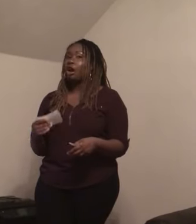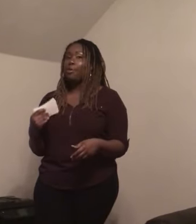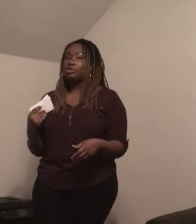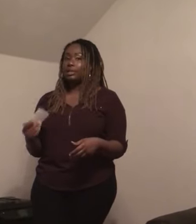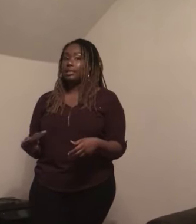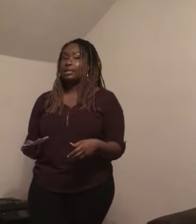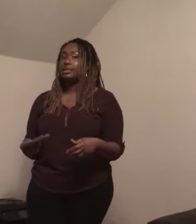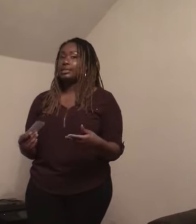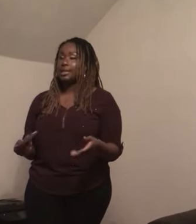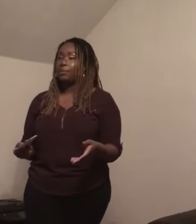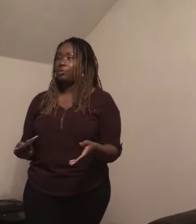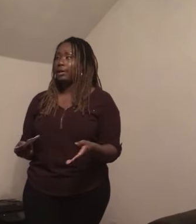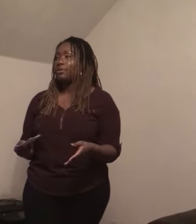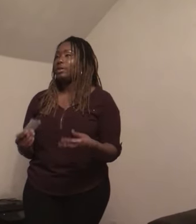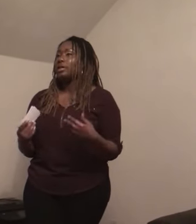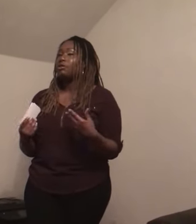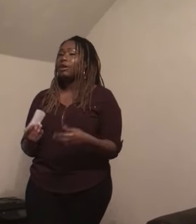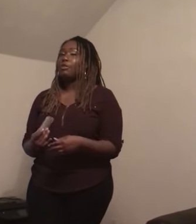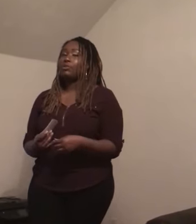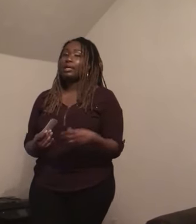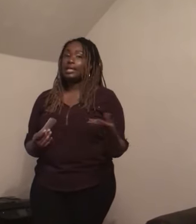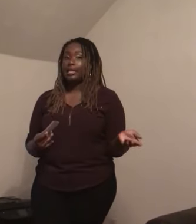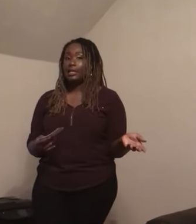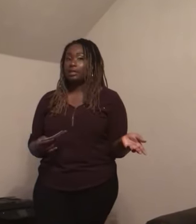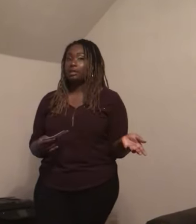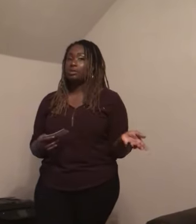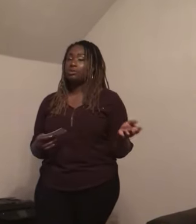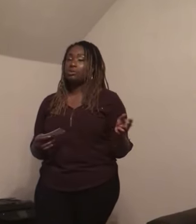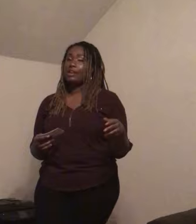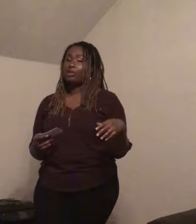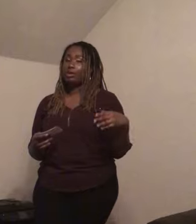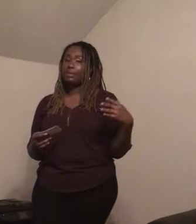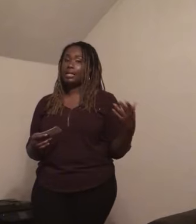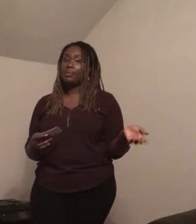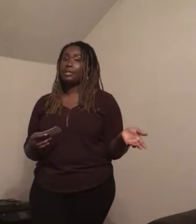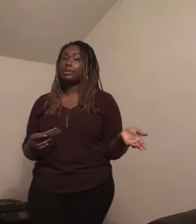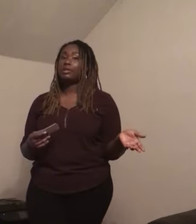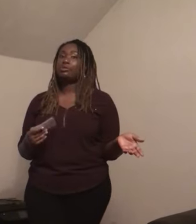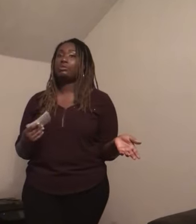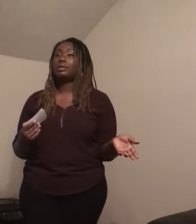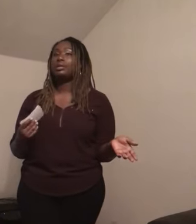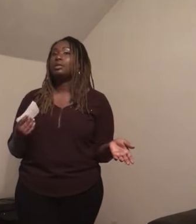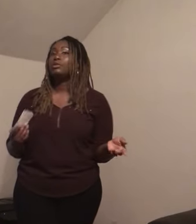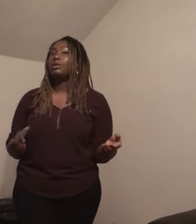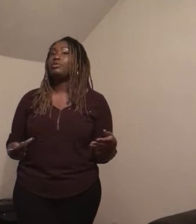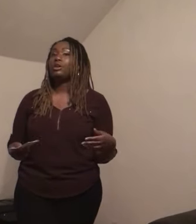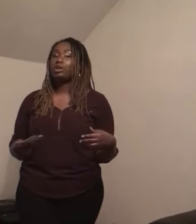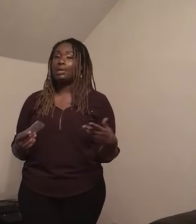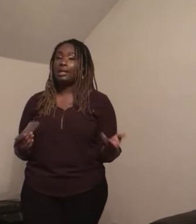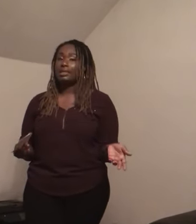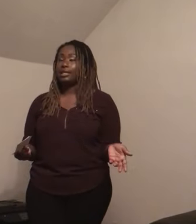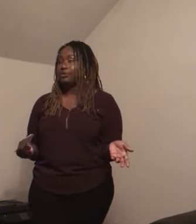always treat it the same way whether we can hear or have a hard time hearing or whether we are completely deaf.